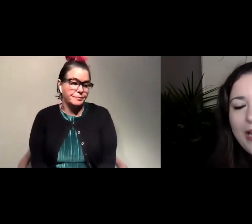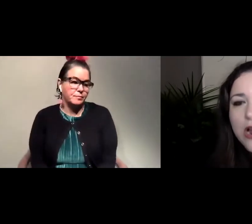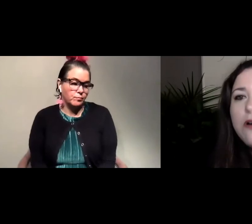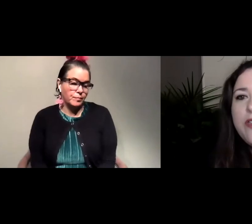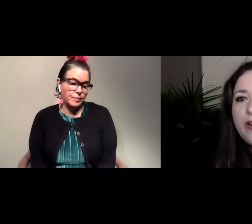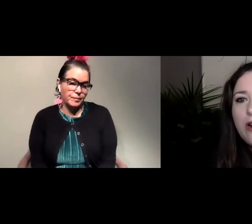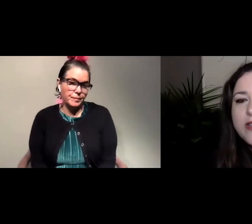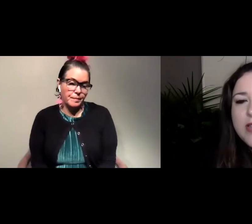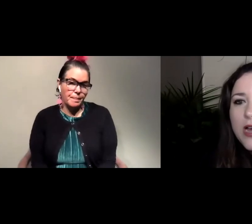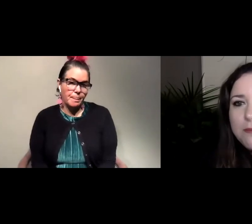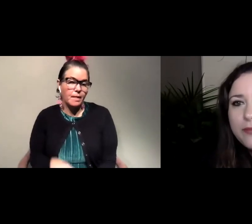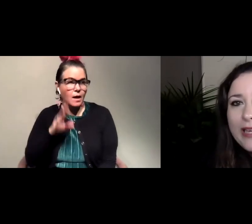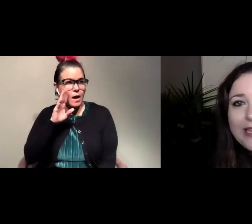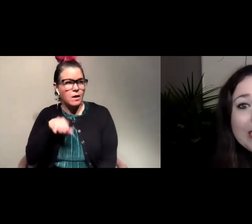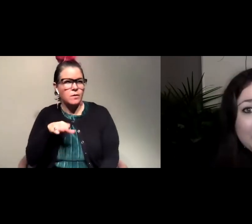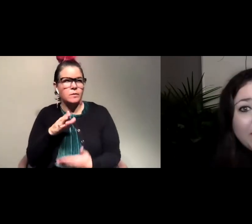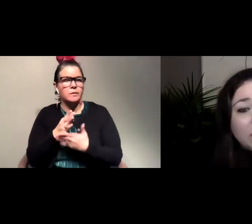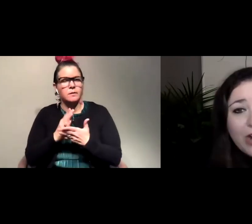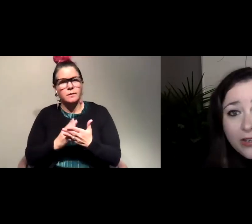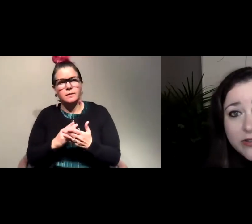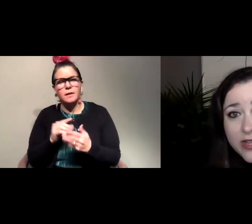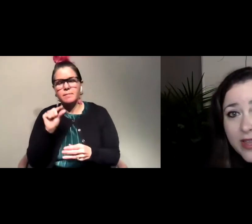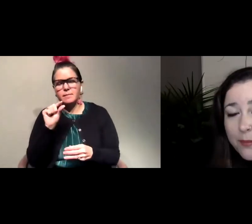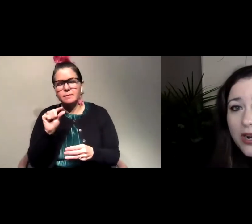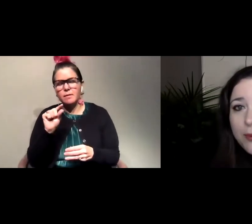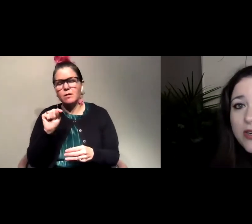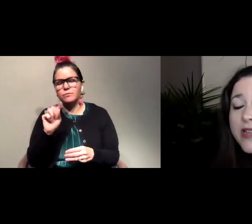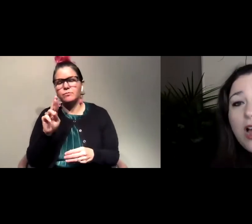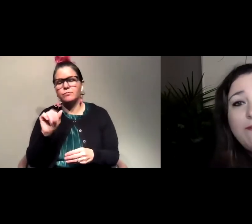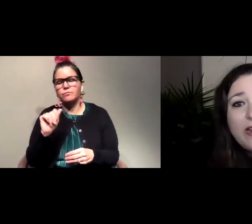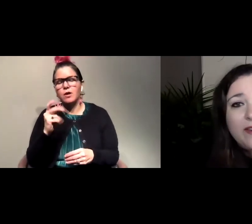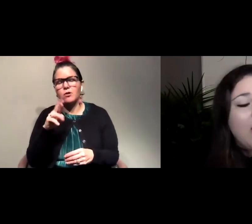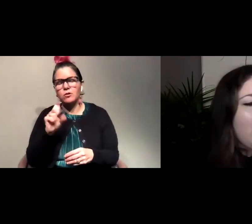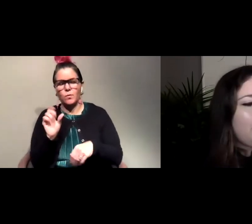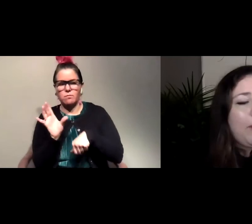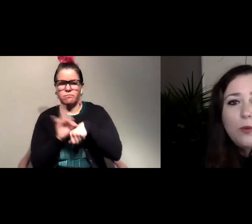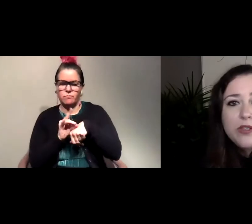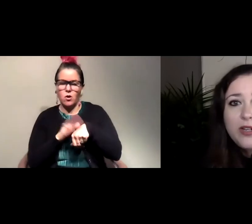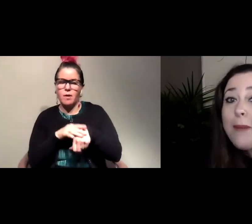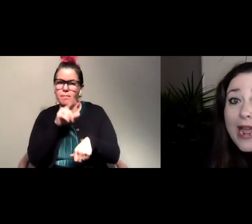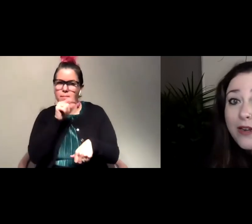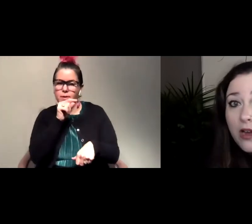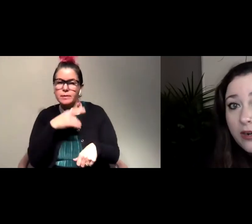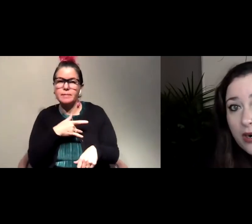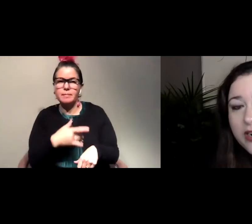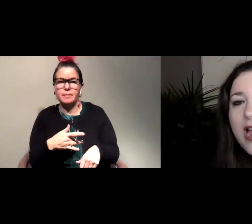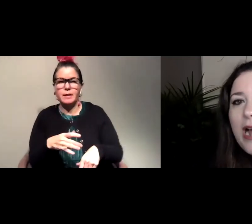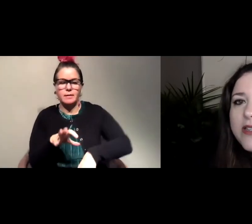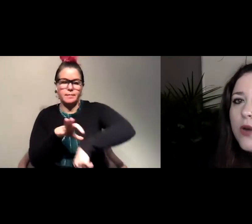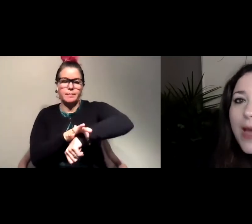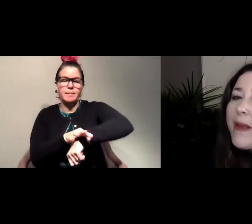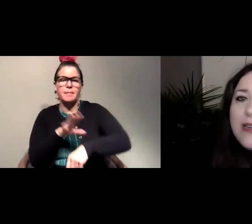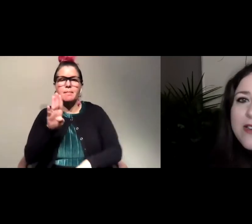Um, I know that there are some, like, itty-bitty little trackers that they put on birds, and often, um, they put what's called a band on a bird,